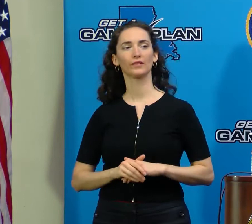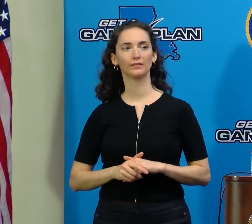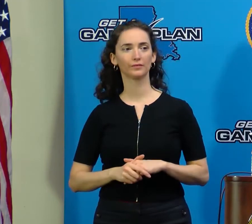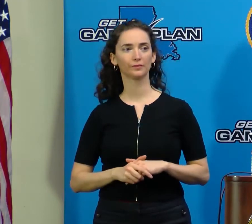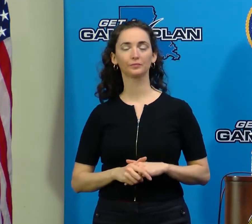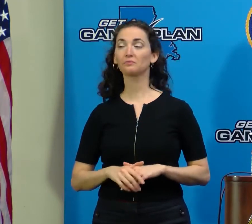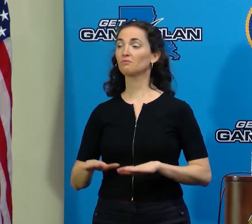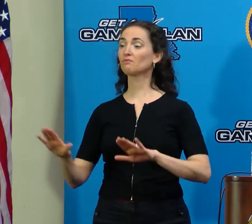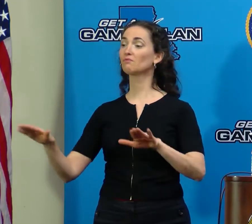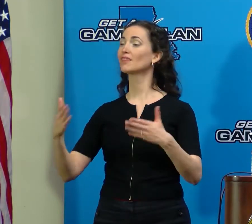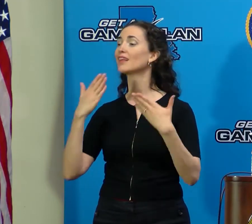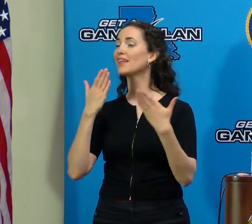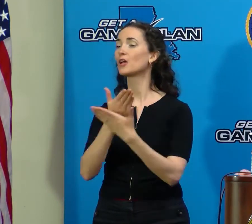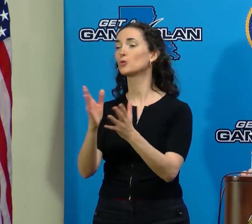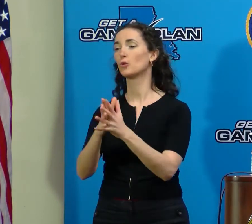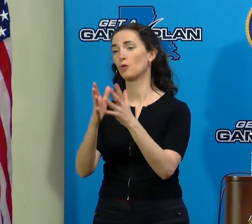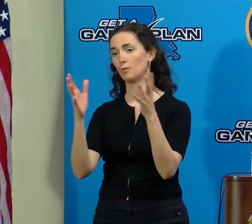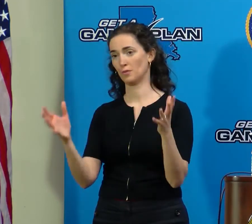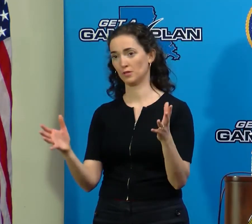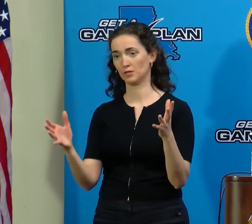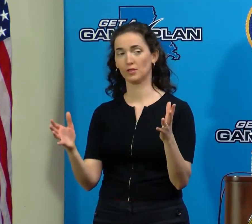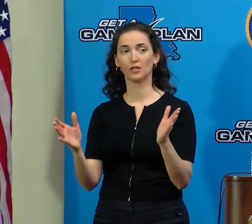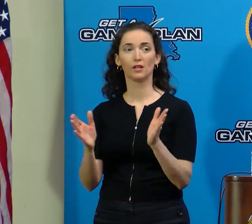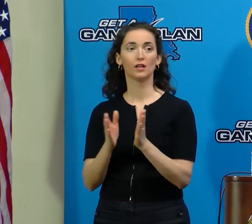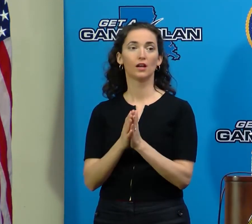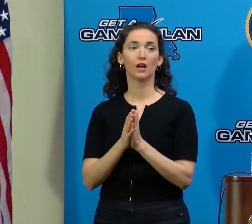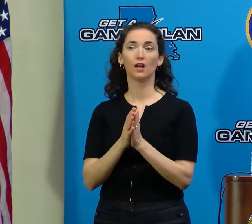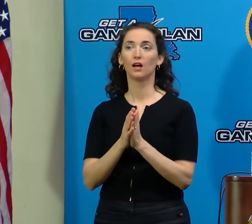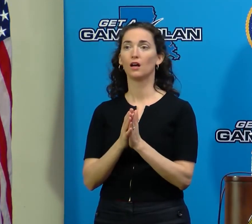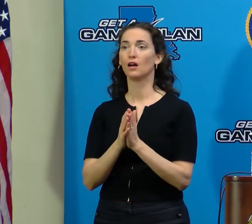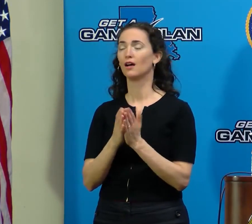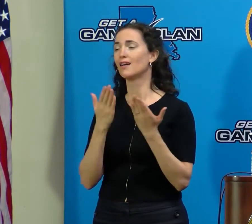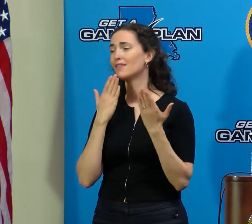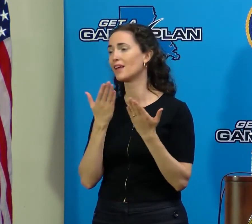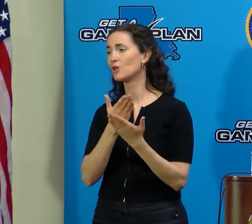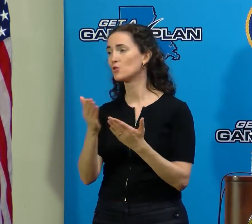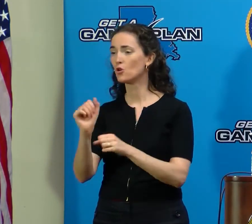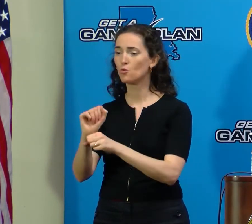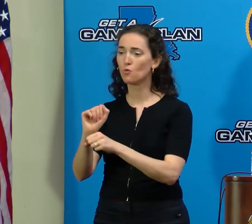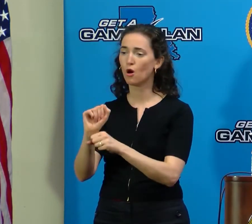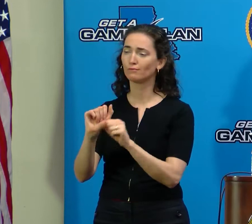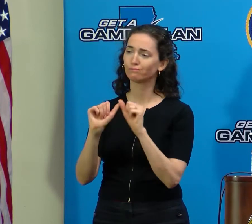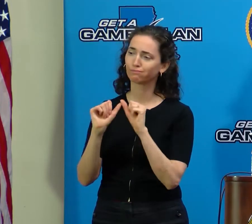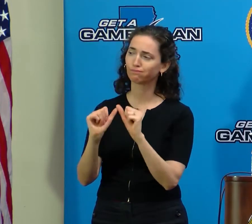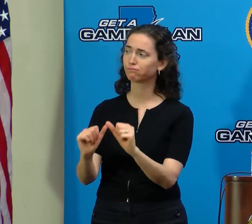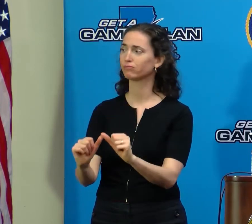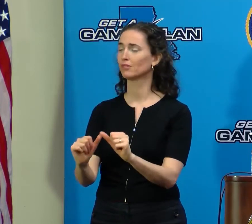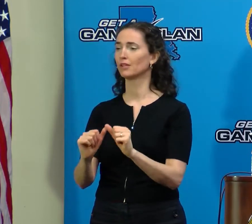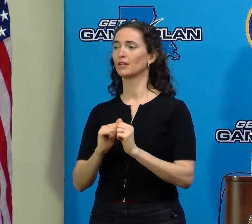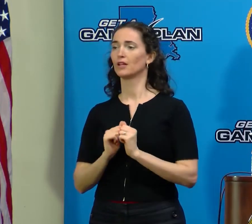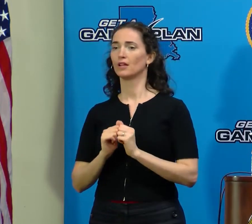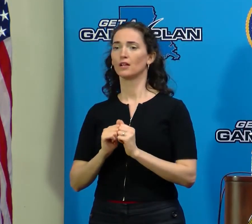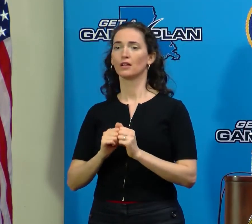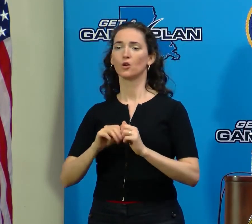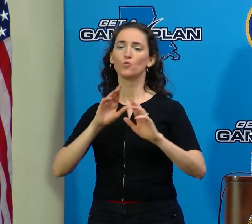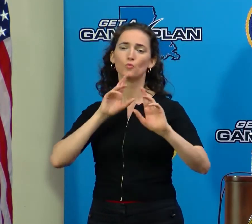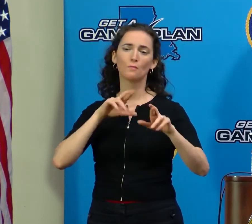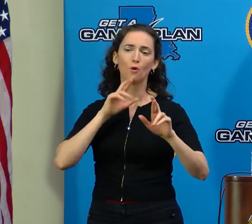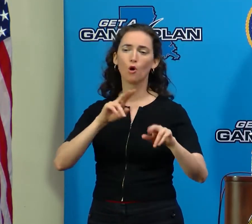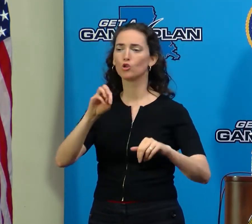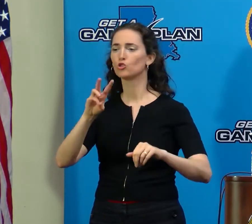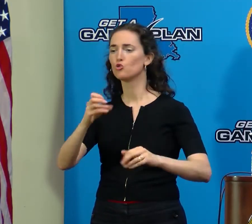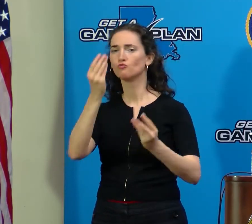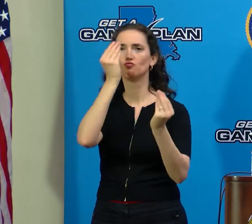Well, look, thank you all very much. I do appreciate you all for working to continue to provide coverage for this.